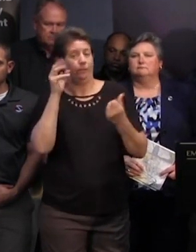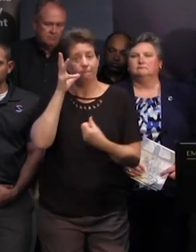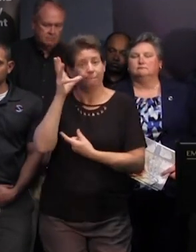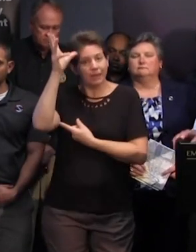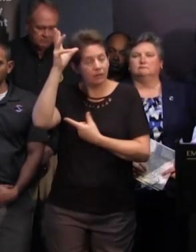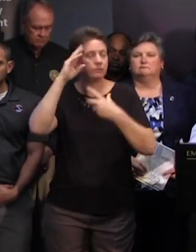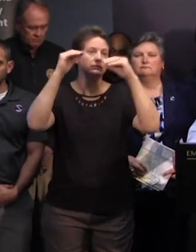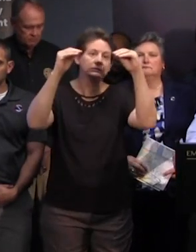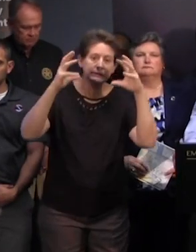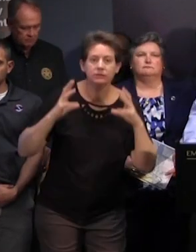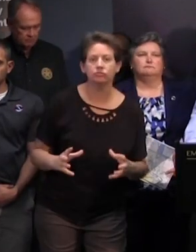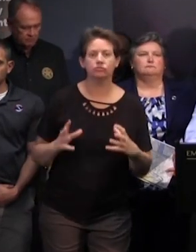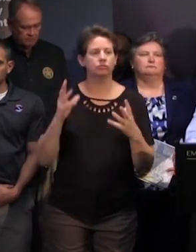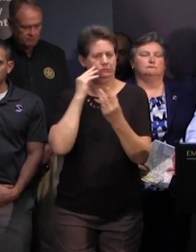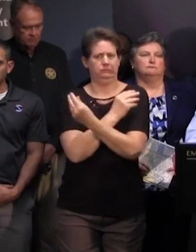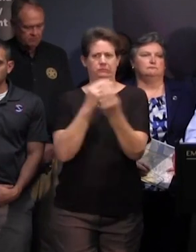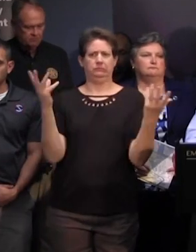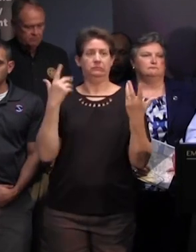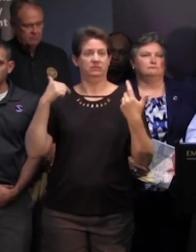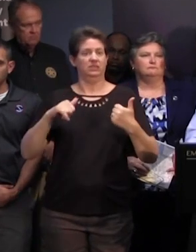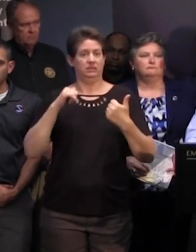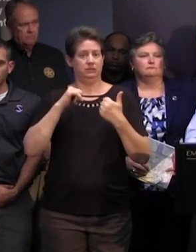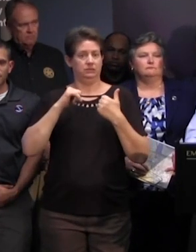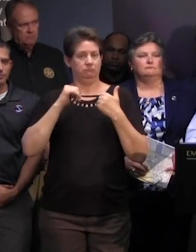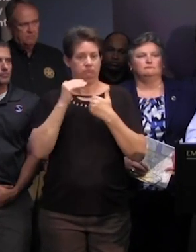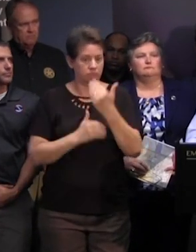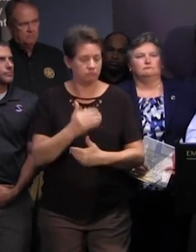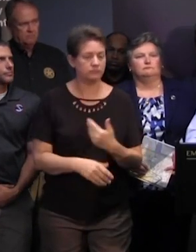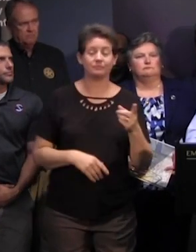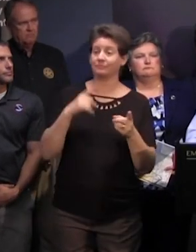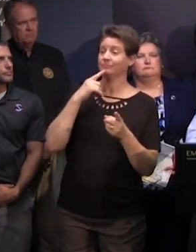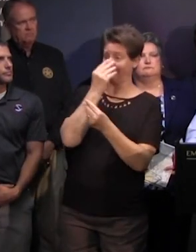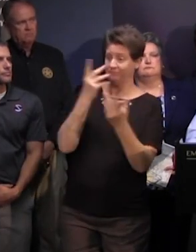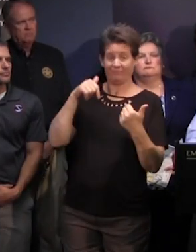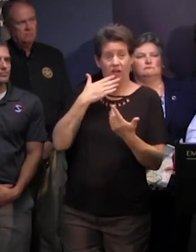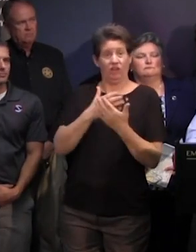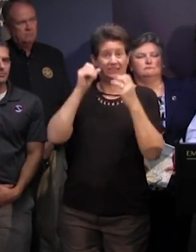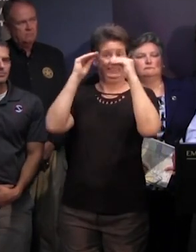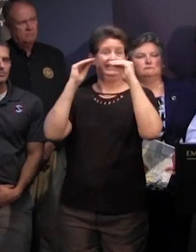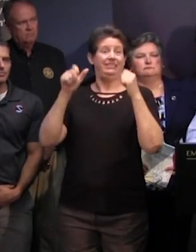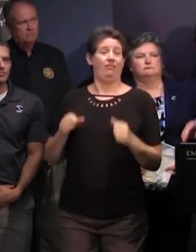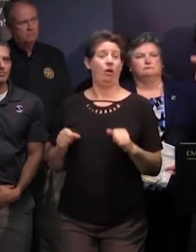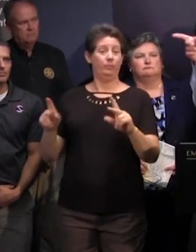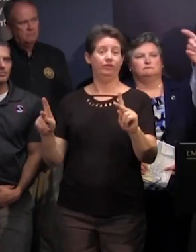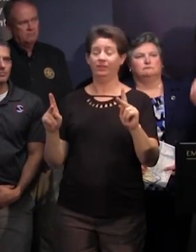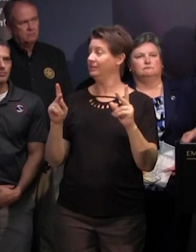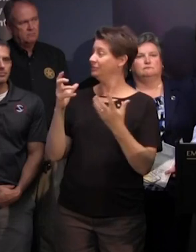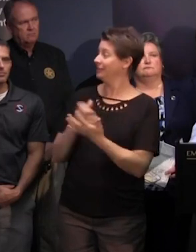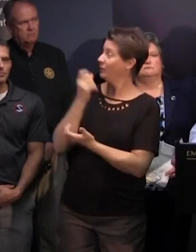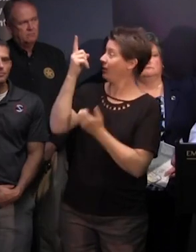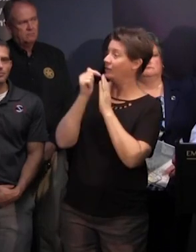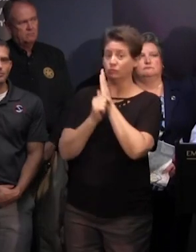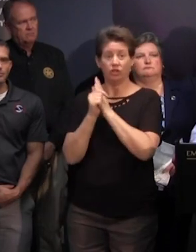to teachers anything else that you can tell them as this is in effect i would say this would be a very good teaching opportunity to get one of those